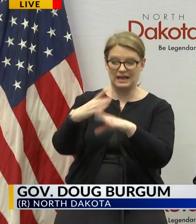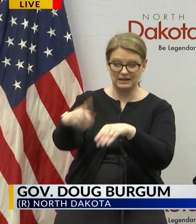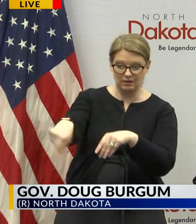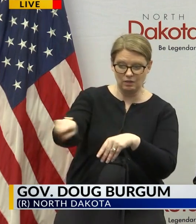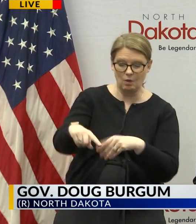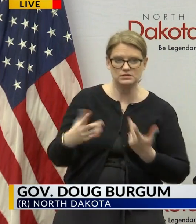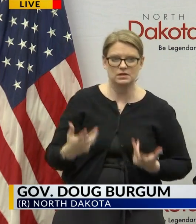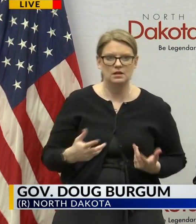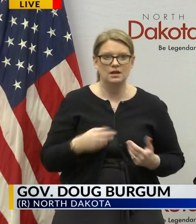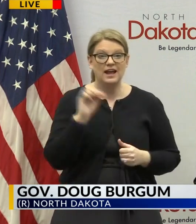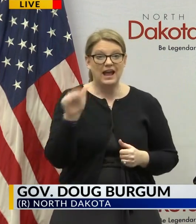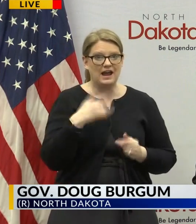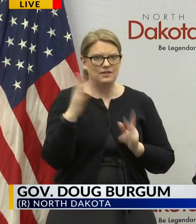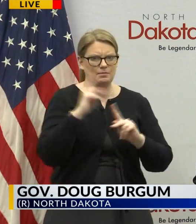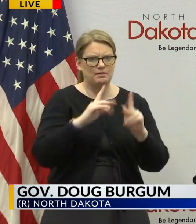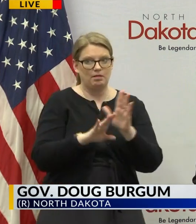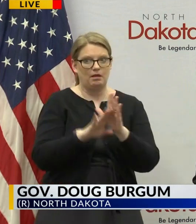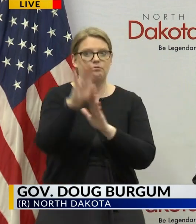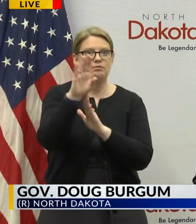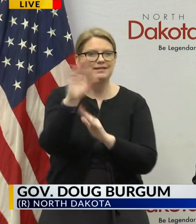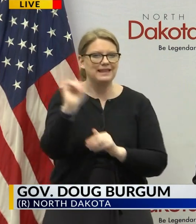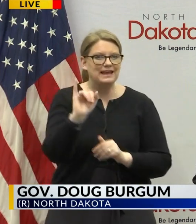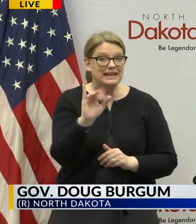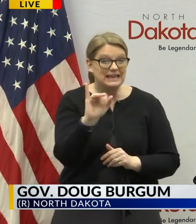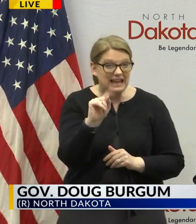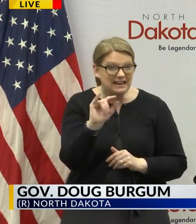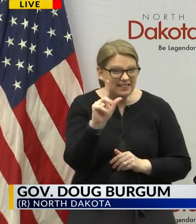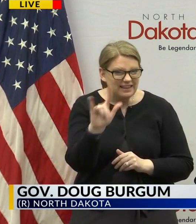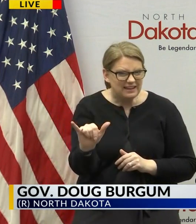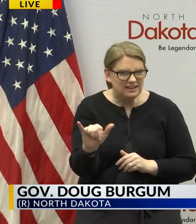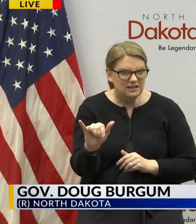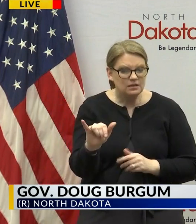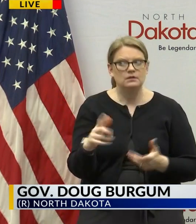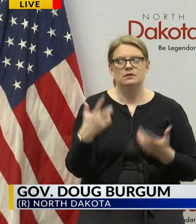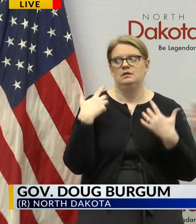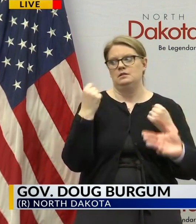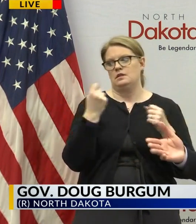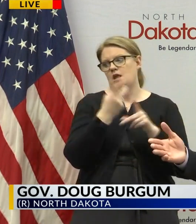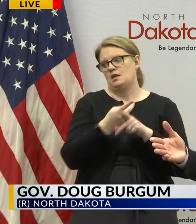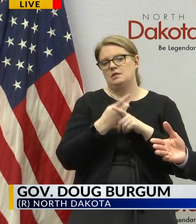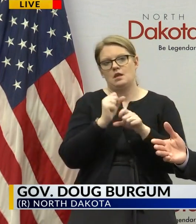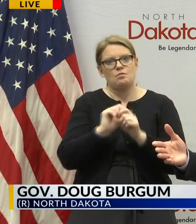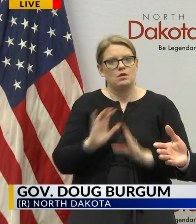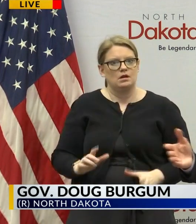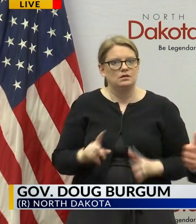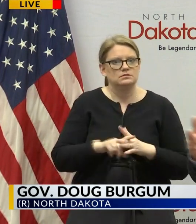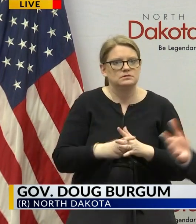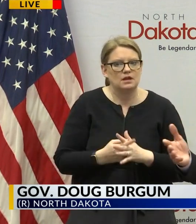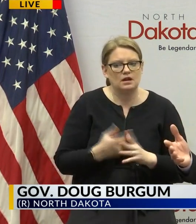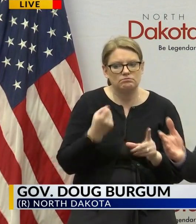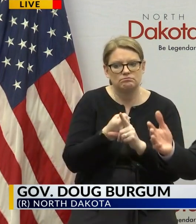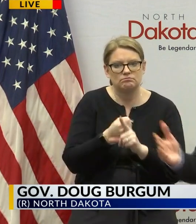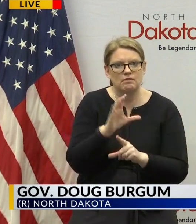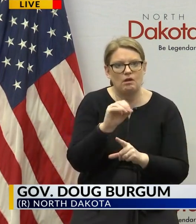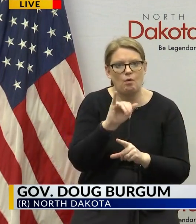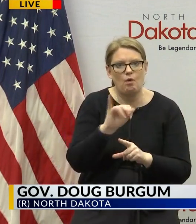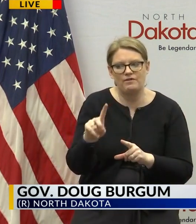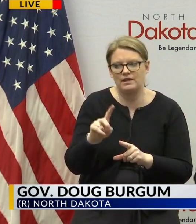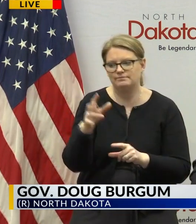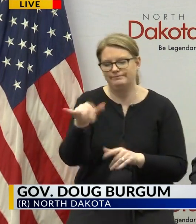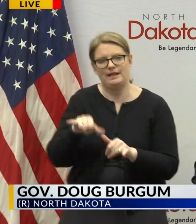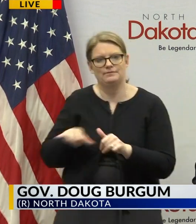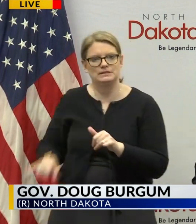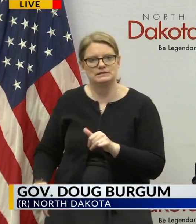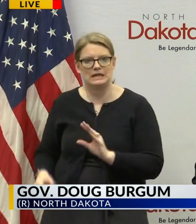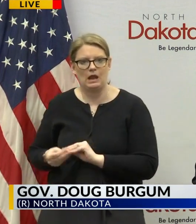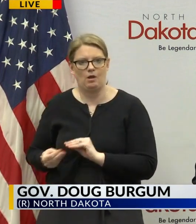that have seen the spikes like italy health care workers start getting covid then they're sidelined and when they're sidelined then then you know